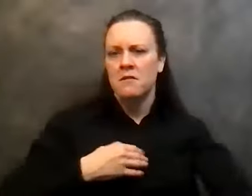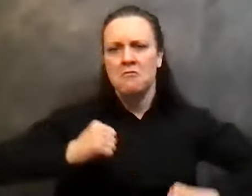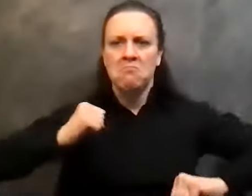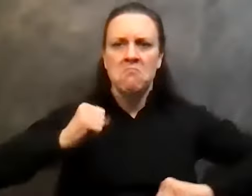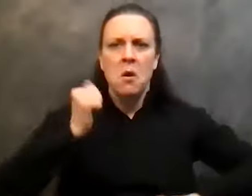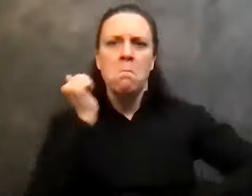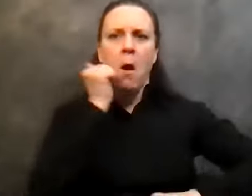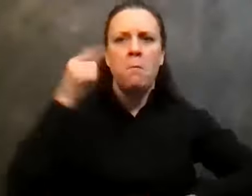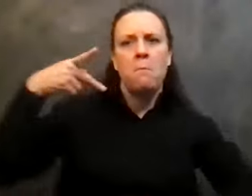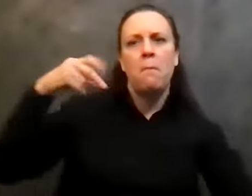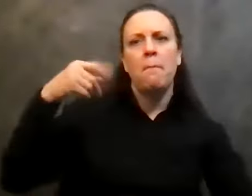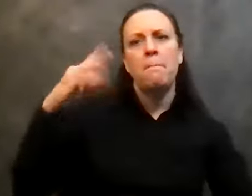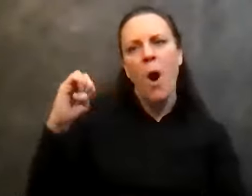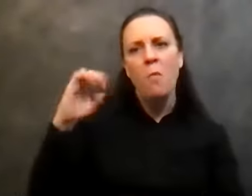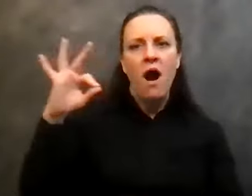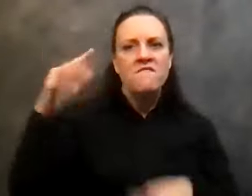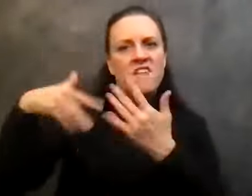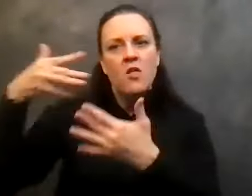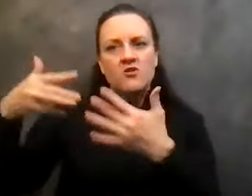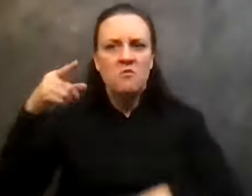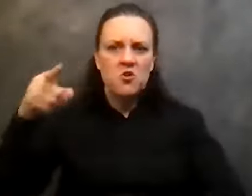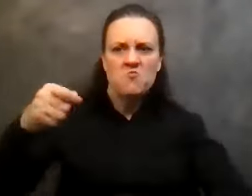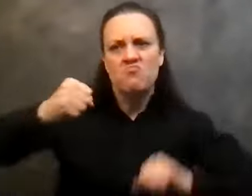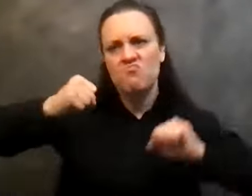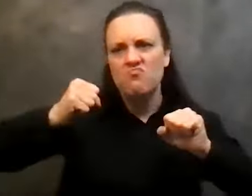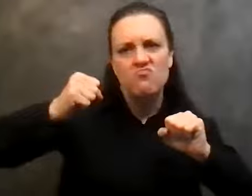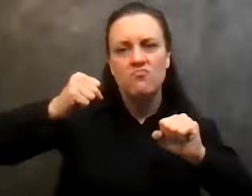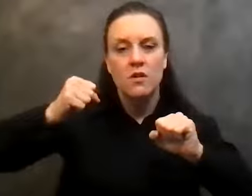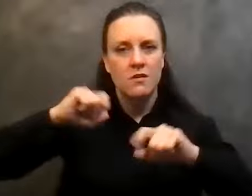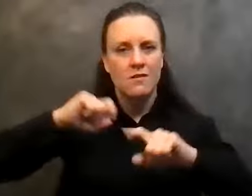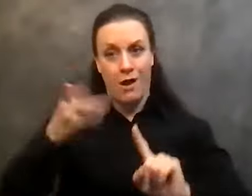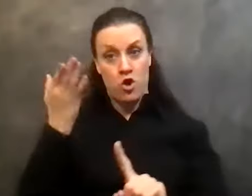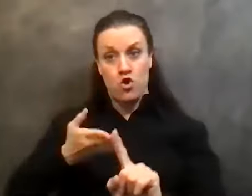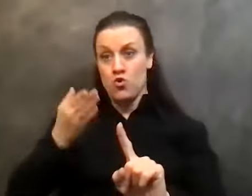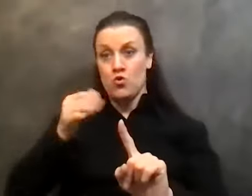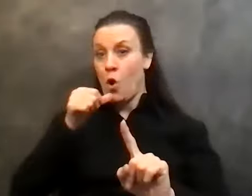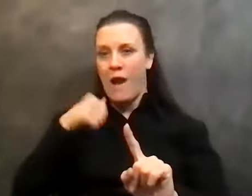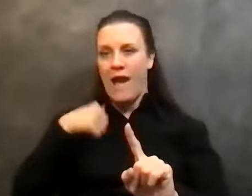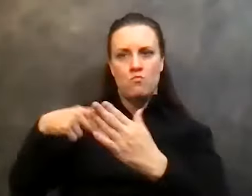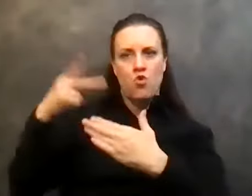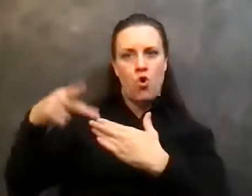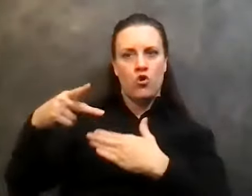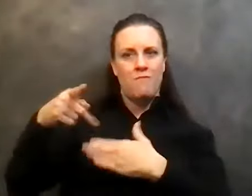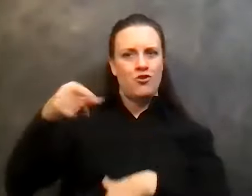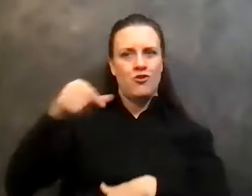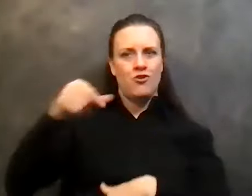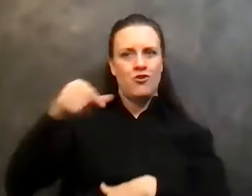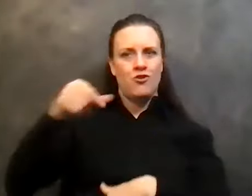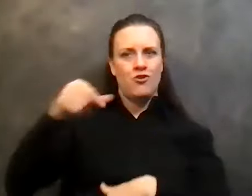You're, you're a meaning maker making it, but you don't have a program. If you're not working the steps as they're